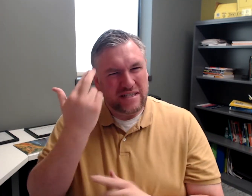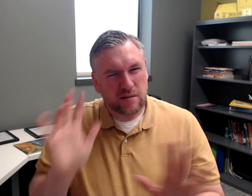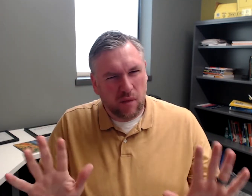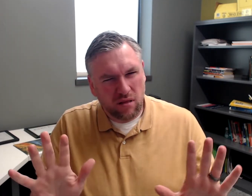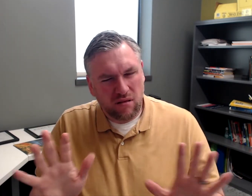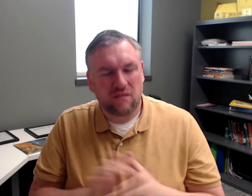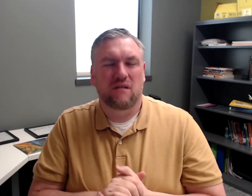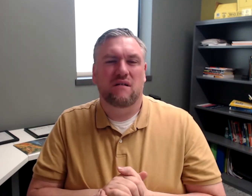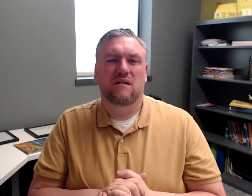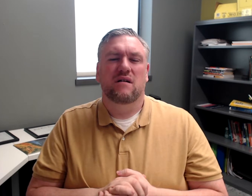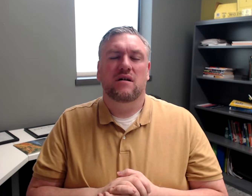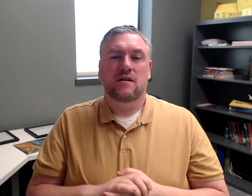It's not reasonable.